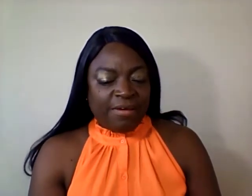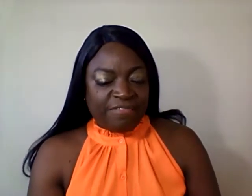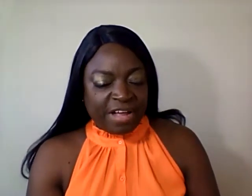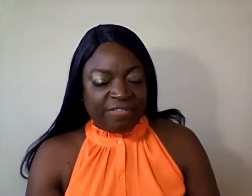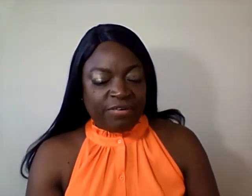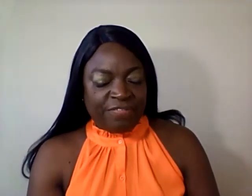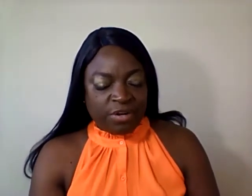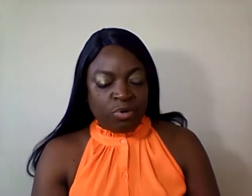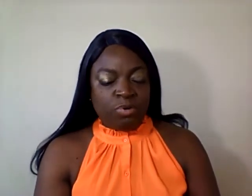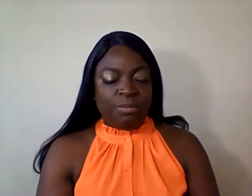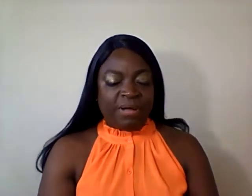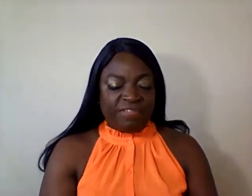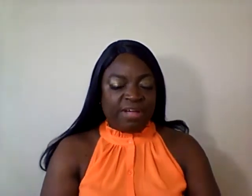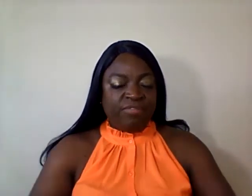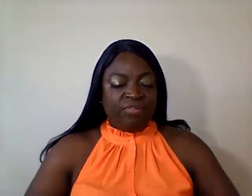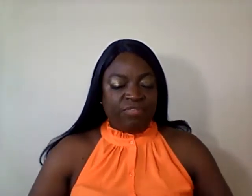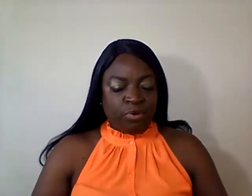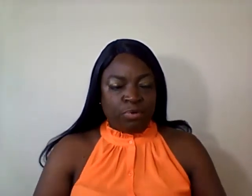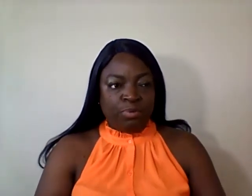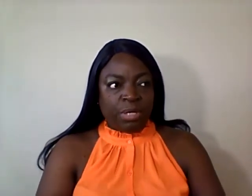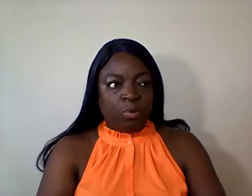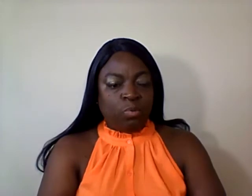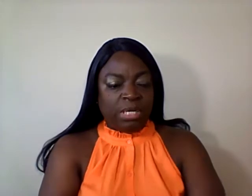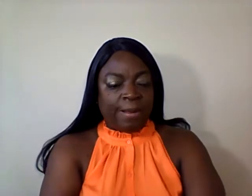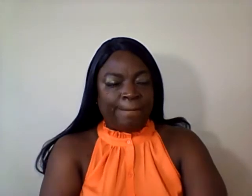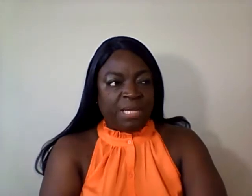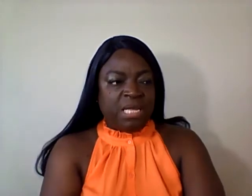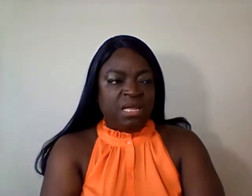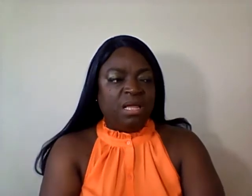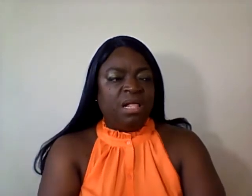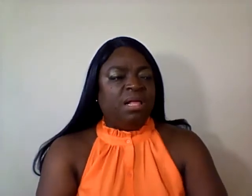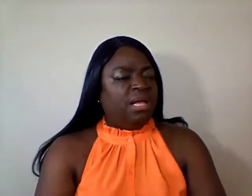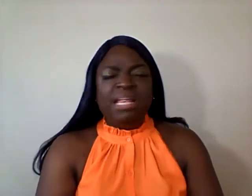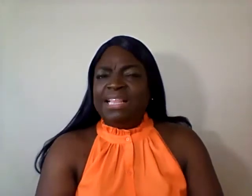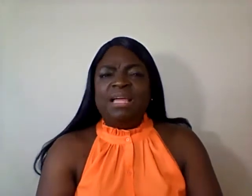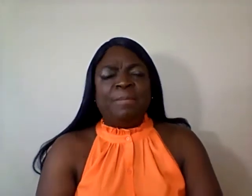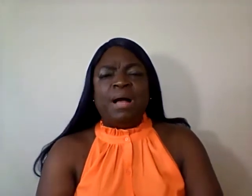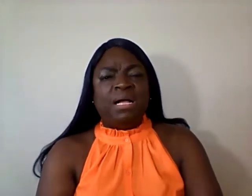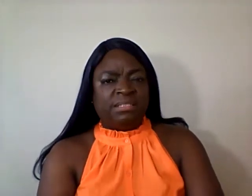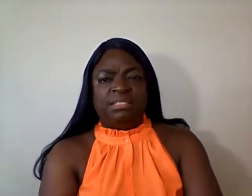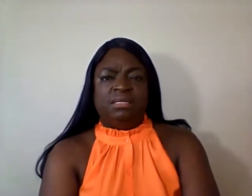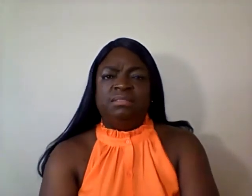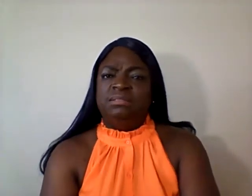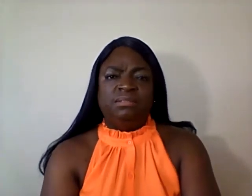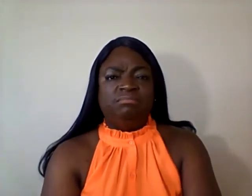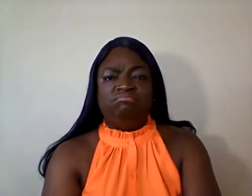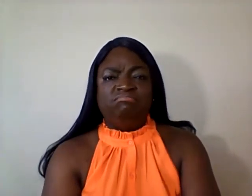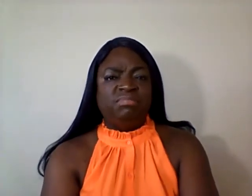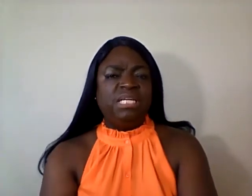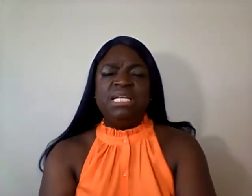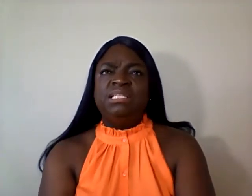Favorite food? My favorite food would be anything pasta. Anything